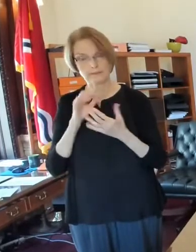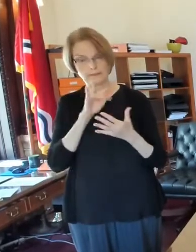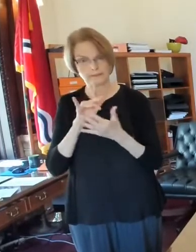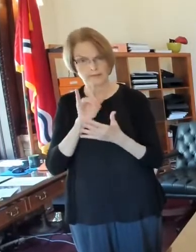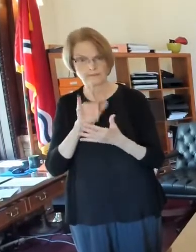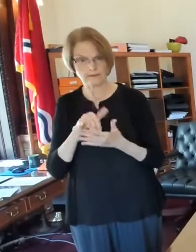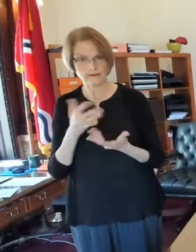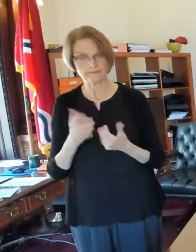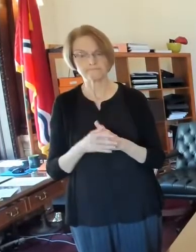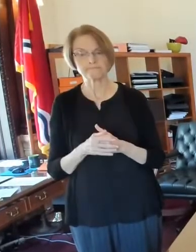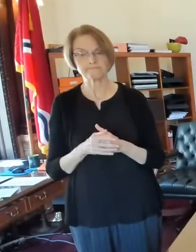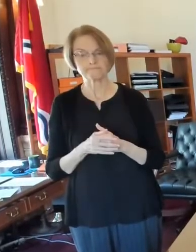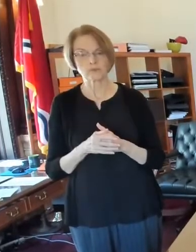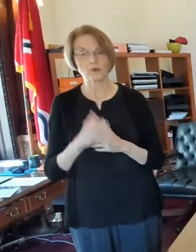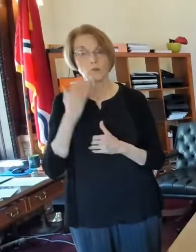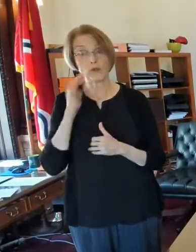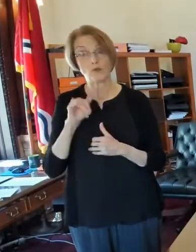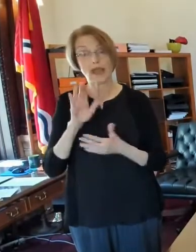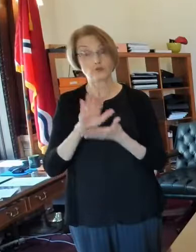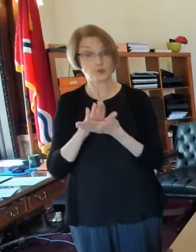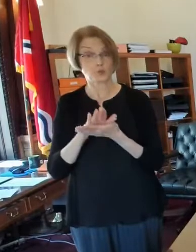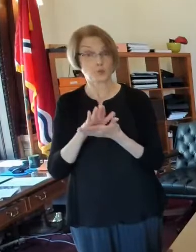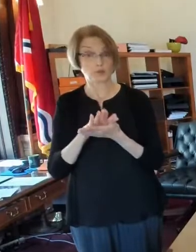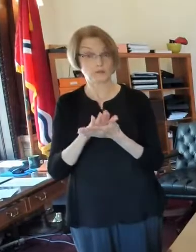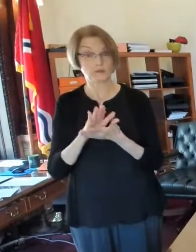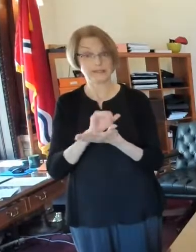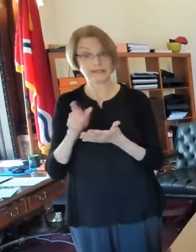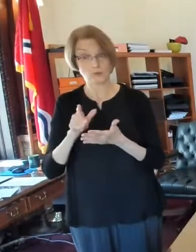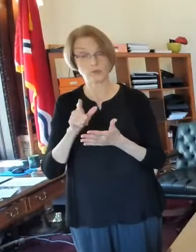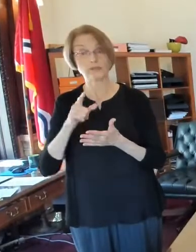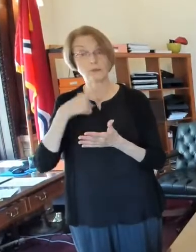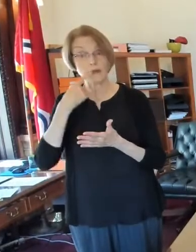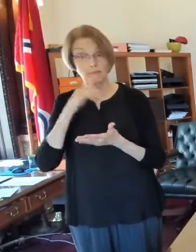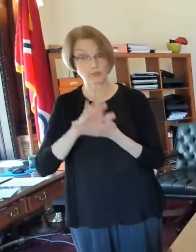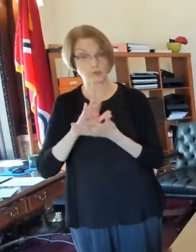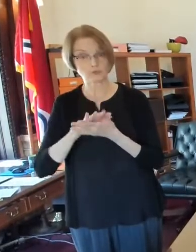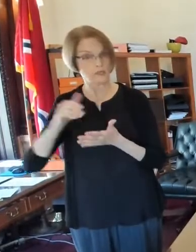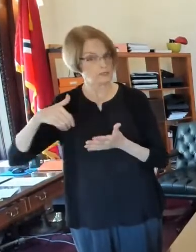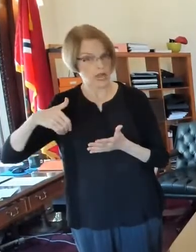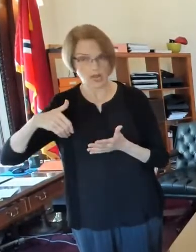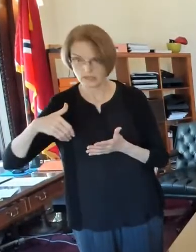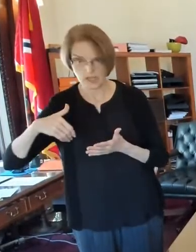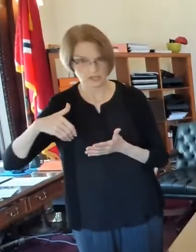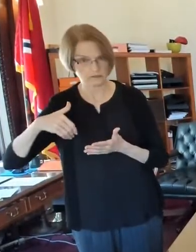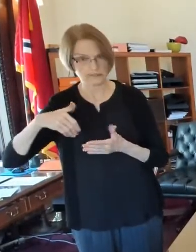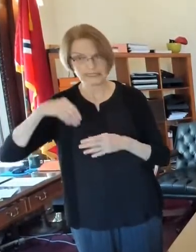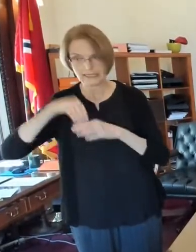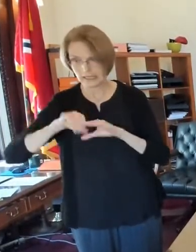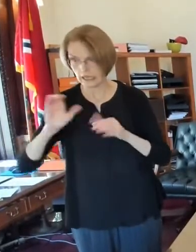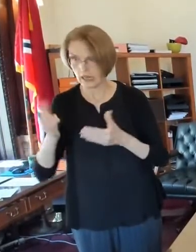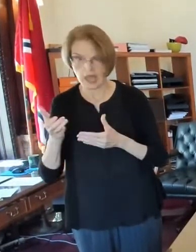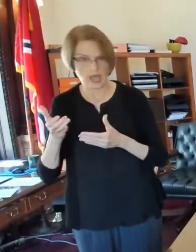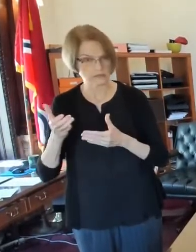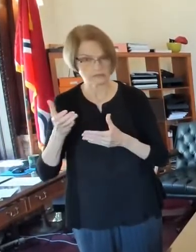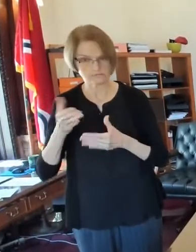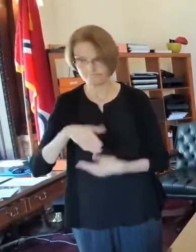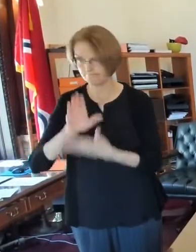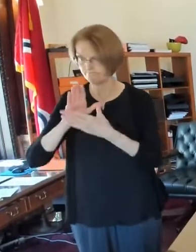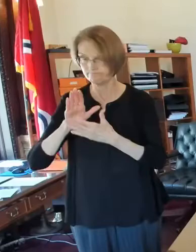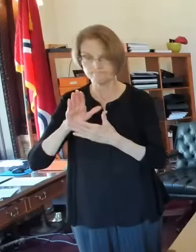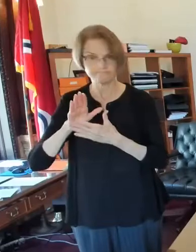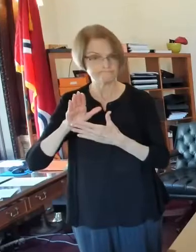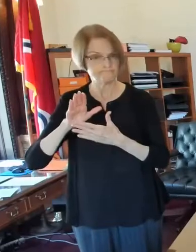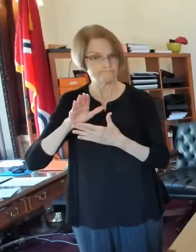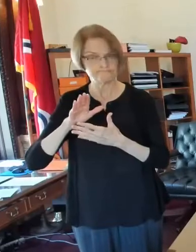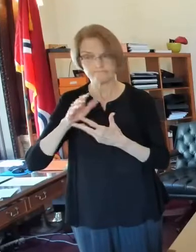that. We do know that school, St. public schools, which have not had in classroom learning yet this year,